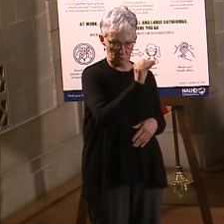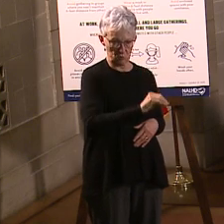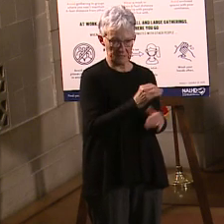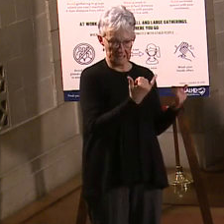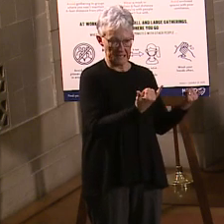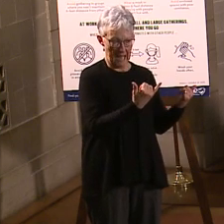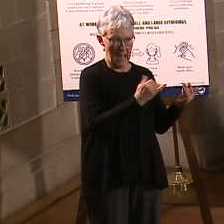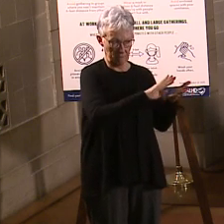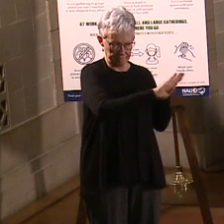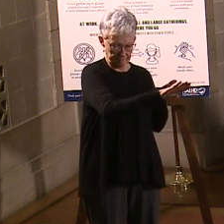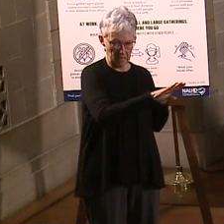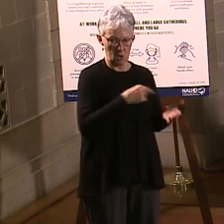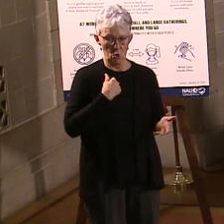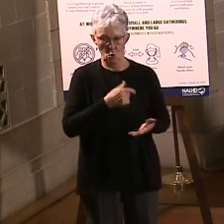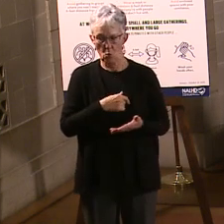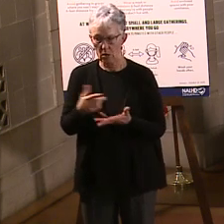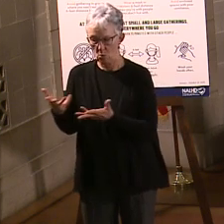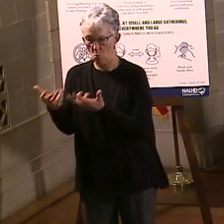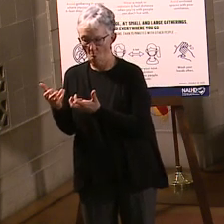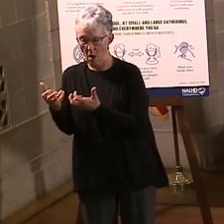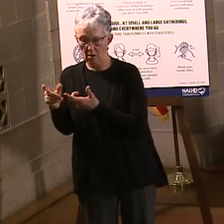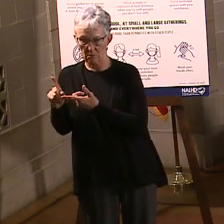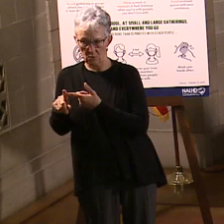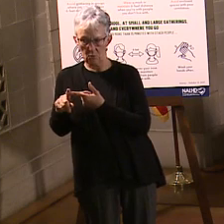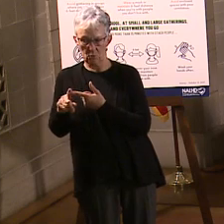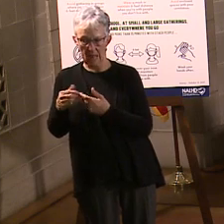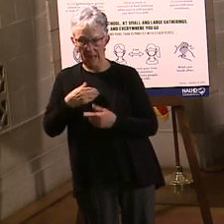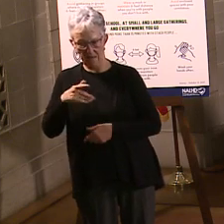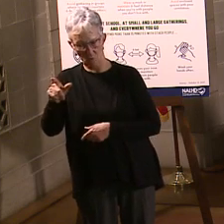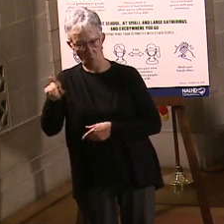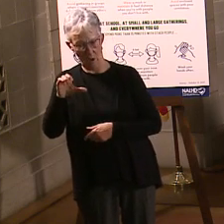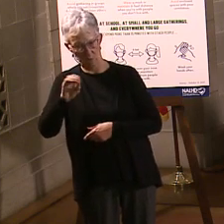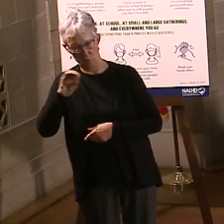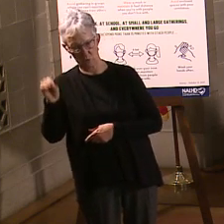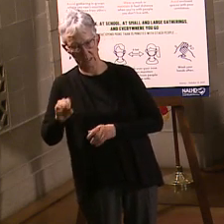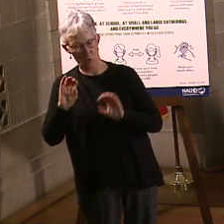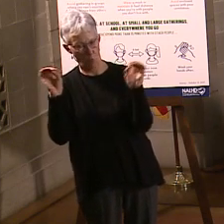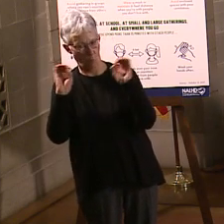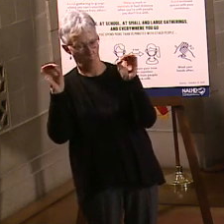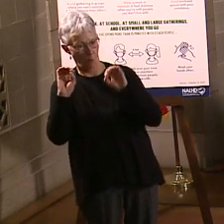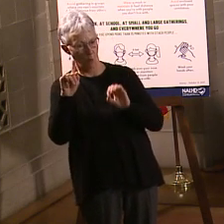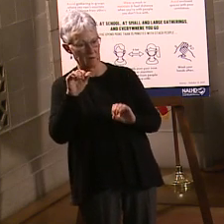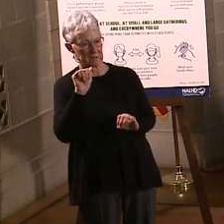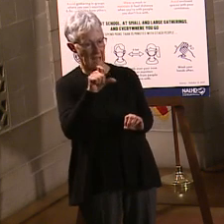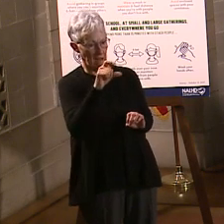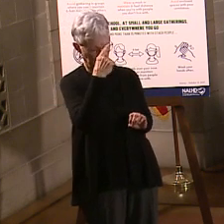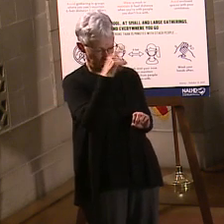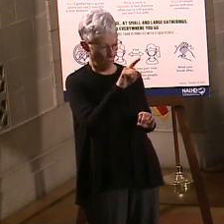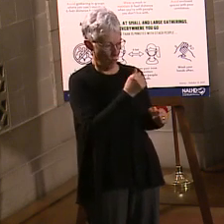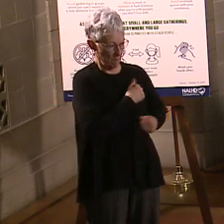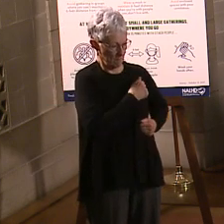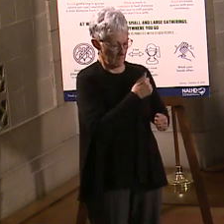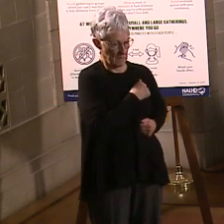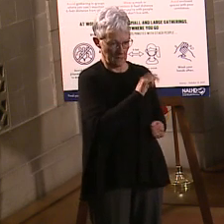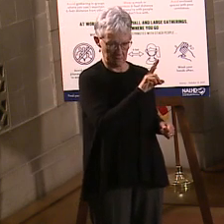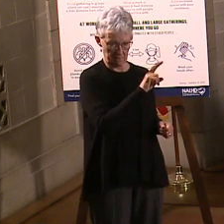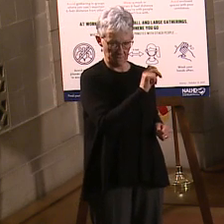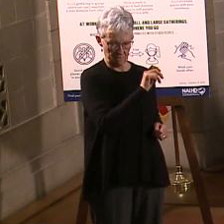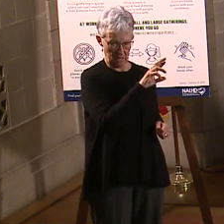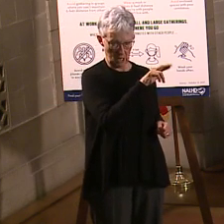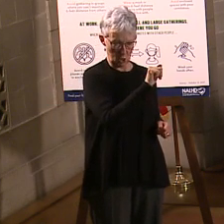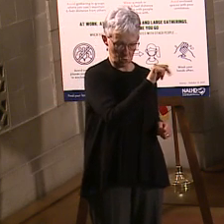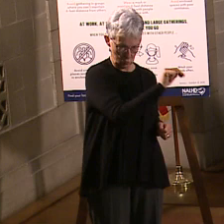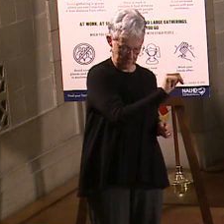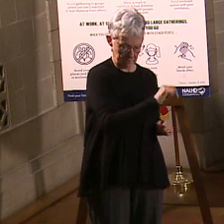competitive with five of the six surrounding states who don't tax those military retirement benefits at all. So I'll be doing that at 1.30. And then we will have news